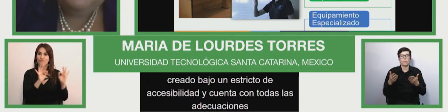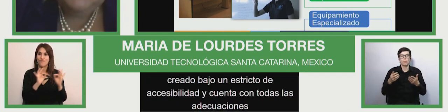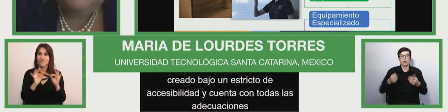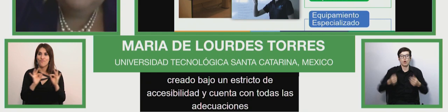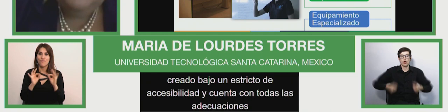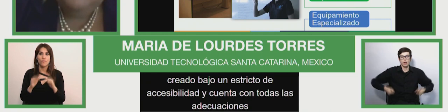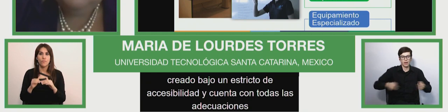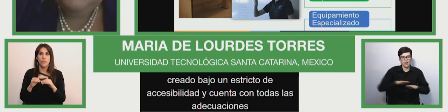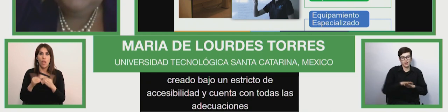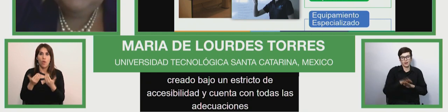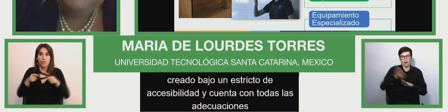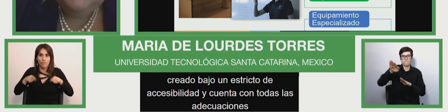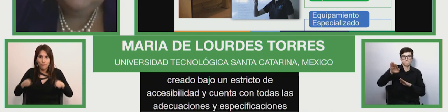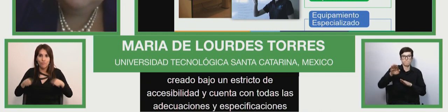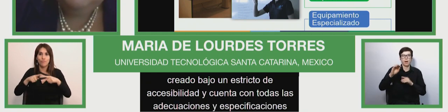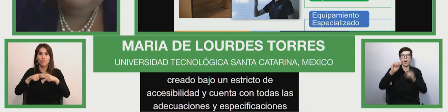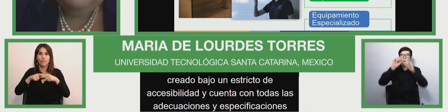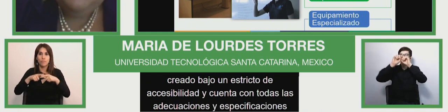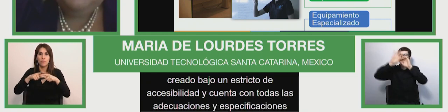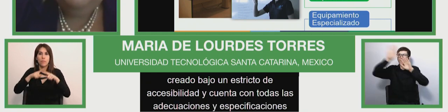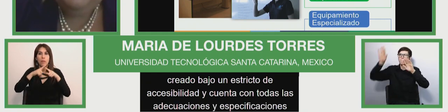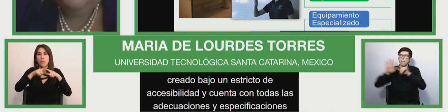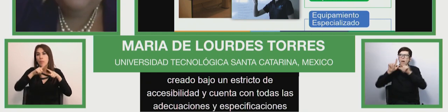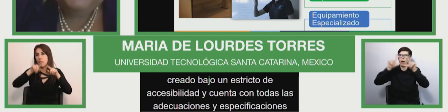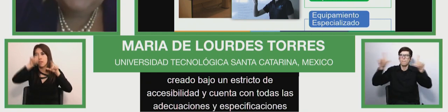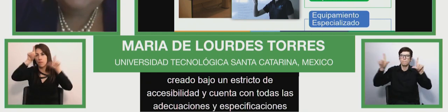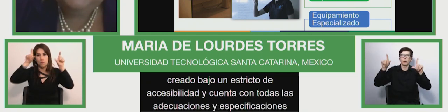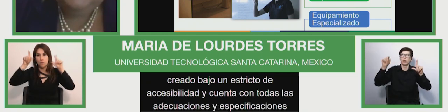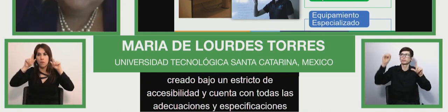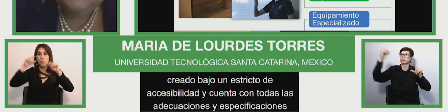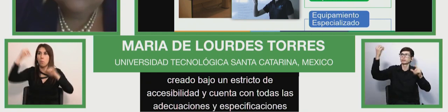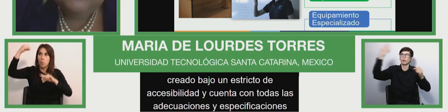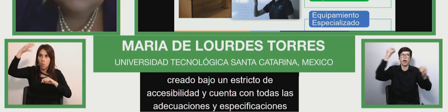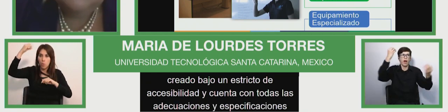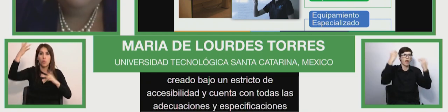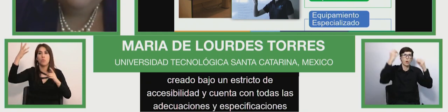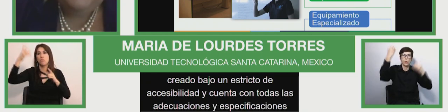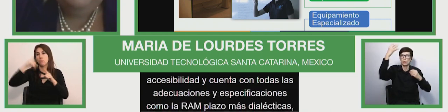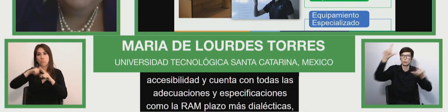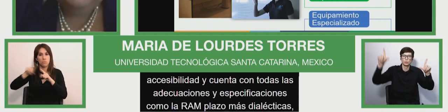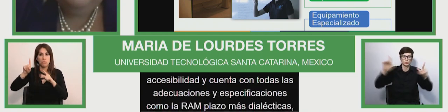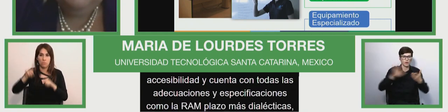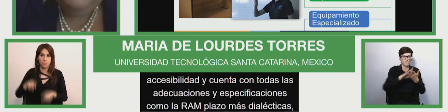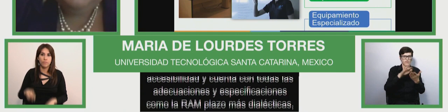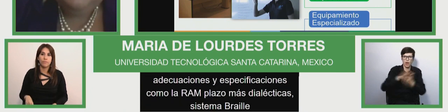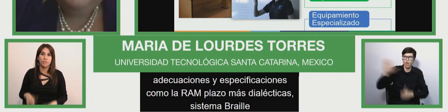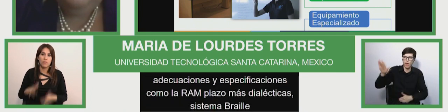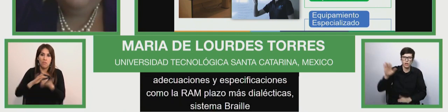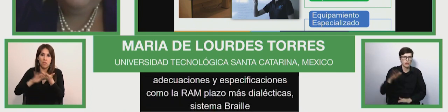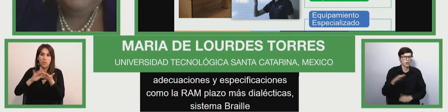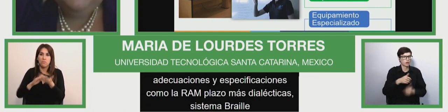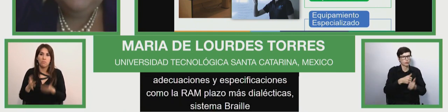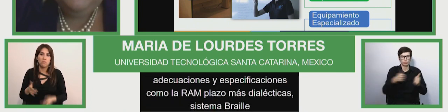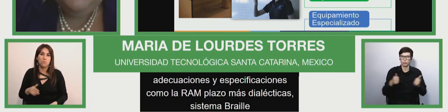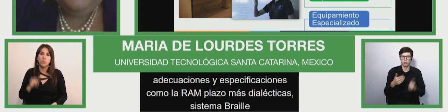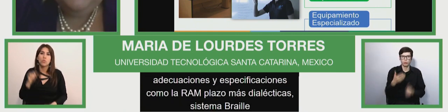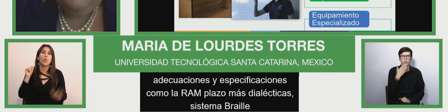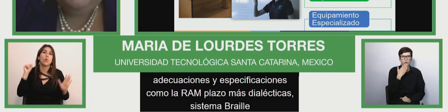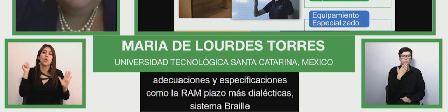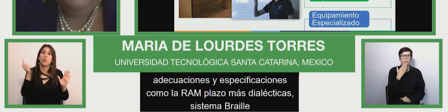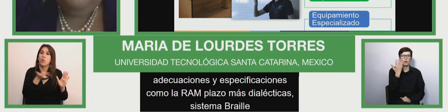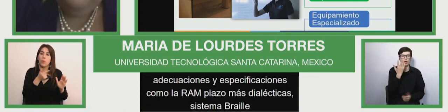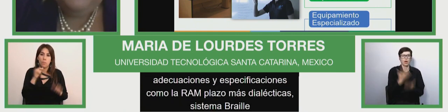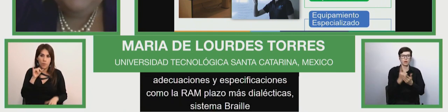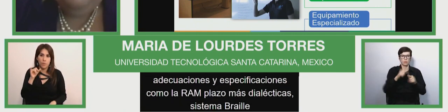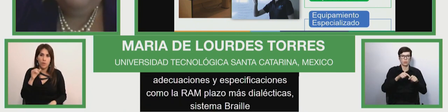in the in the regulations here and which has all the all the accesses and specifications